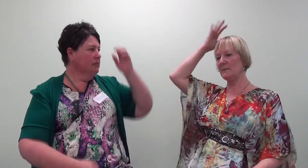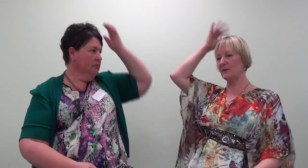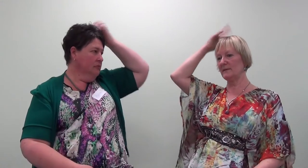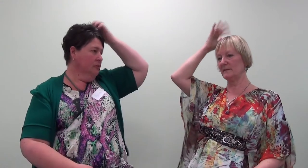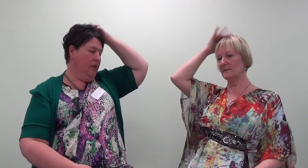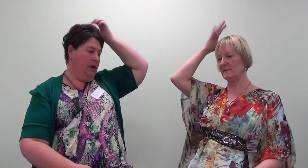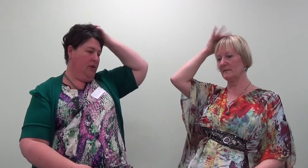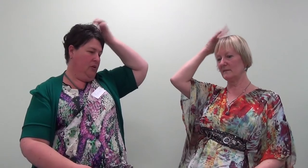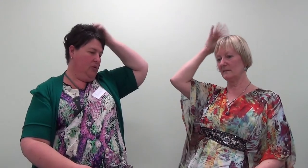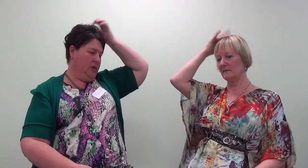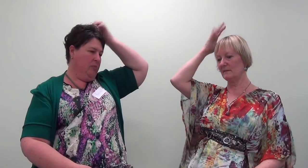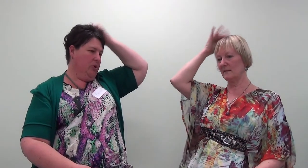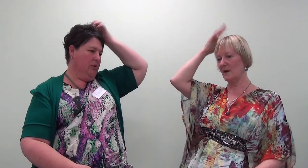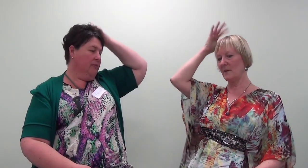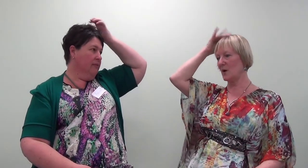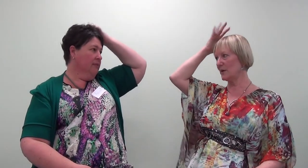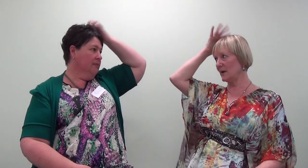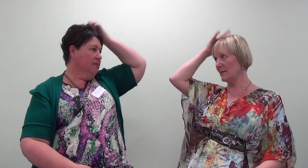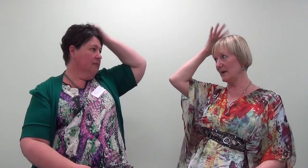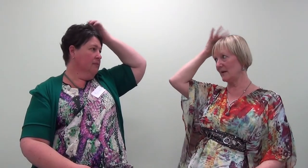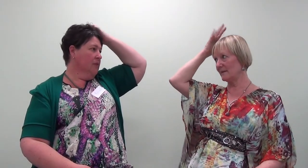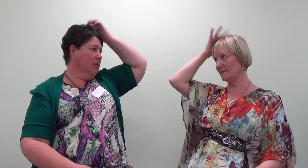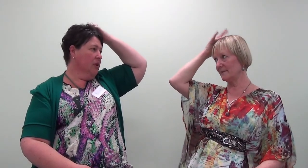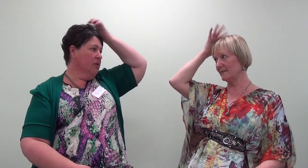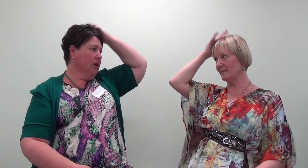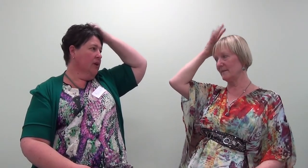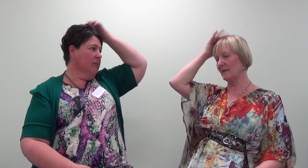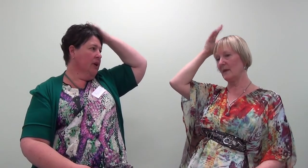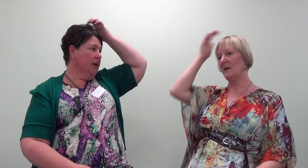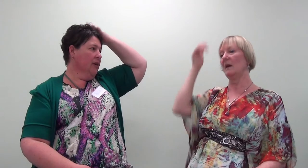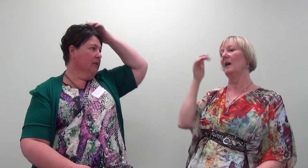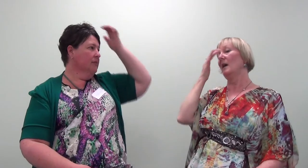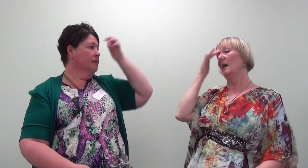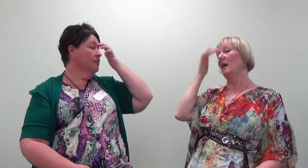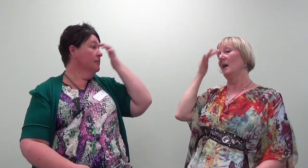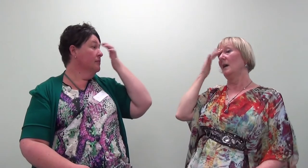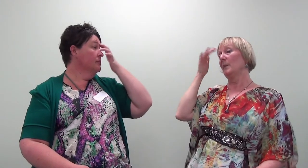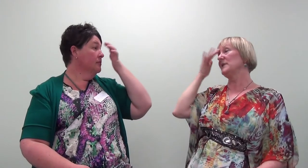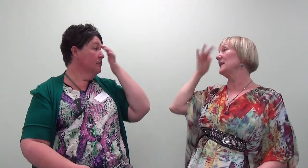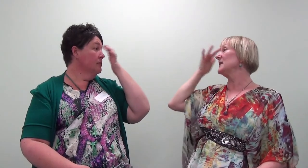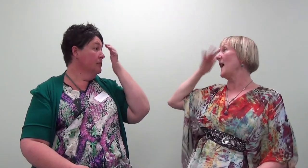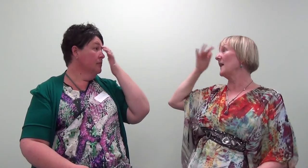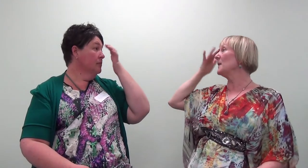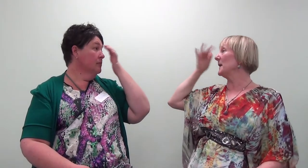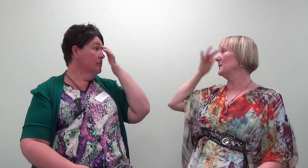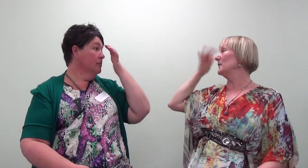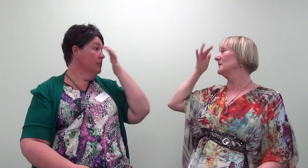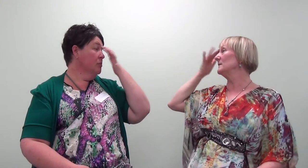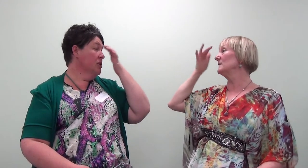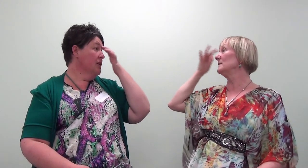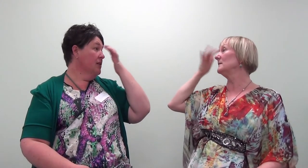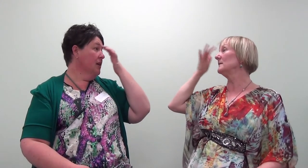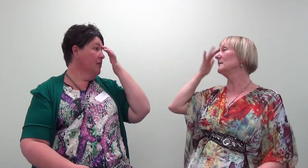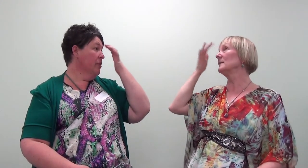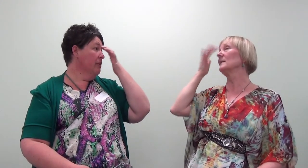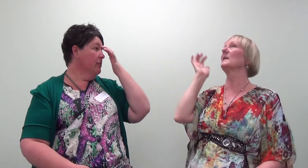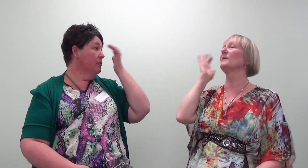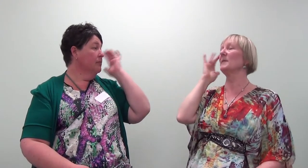burden, I'm holding it in my neck. Protecting other people from